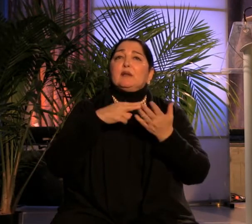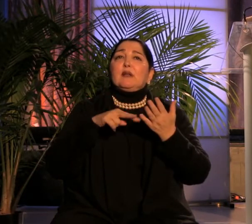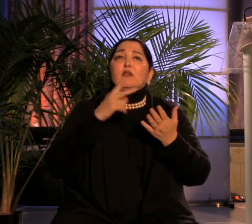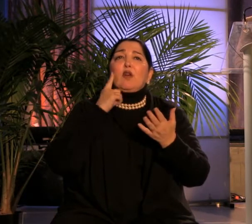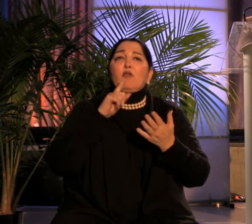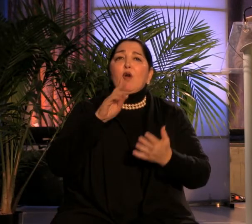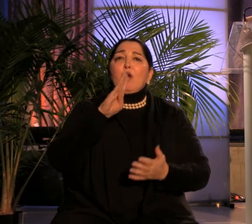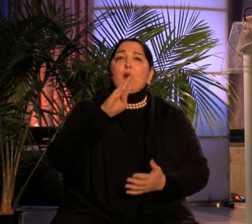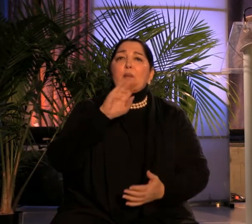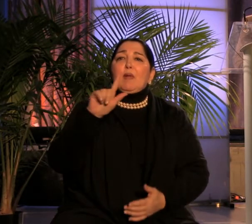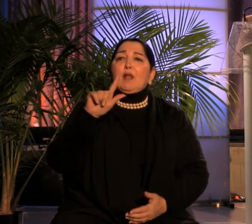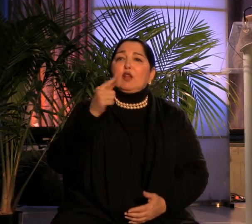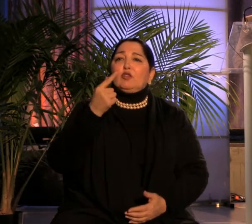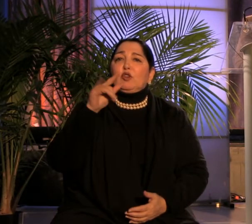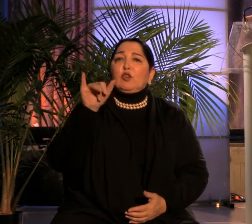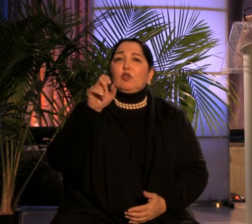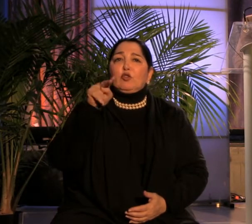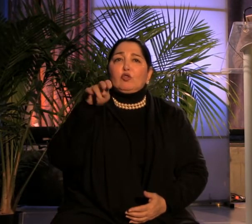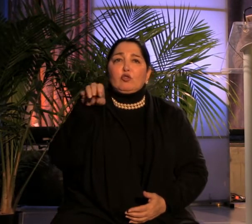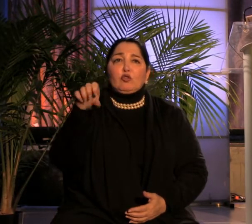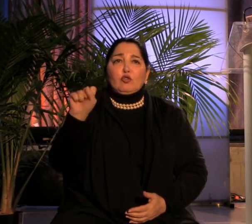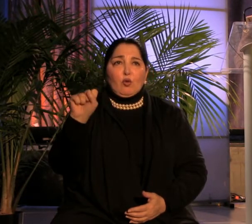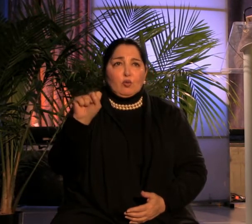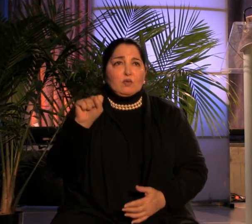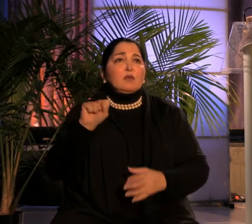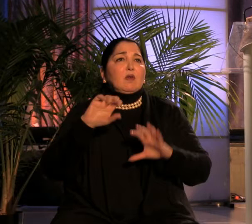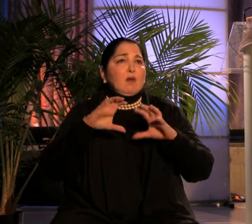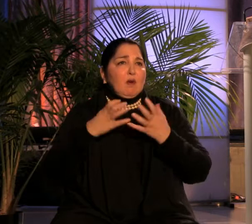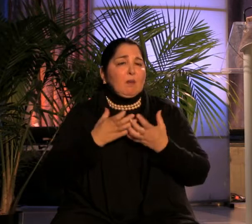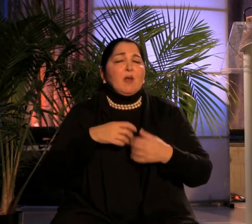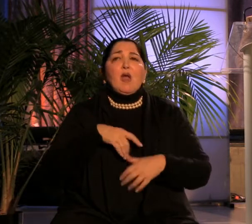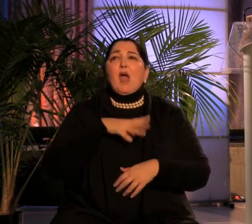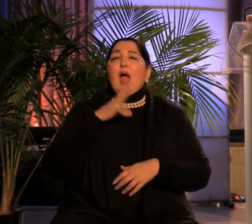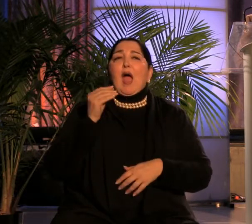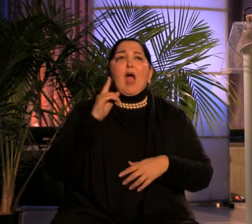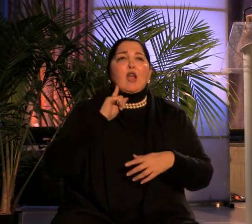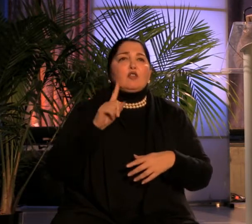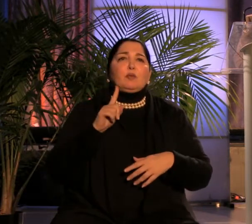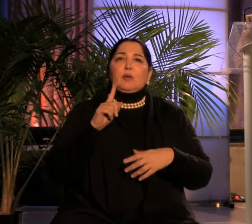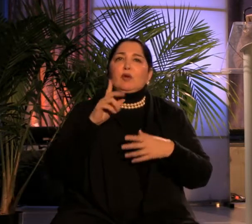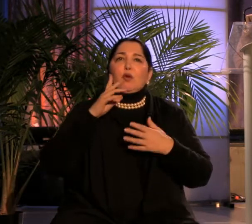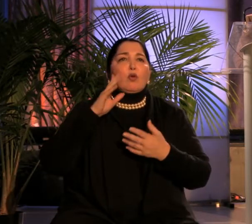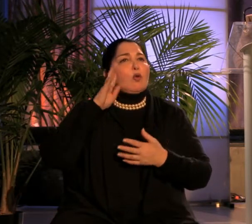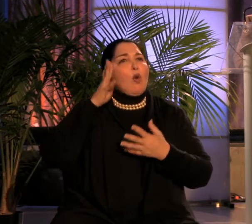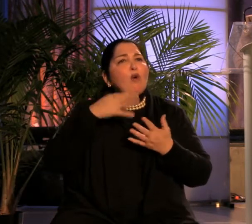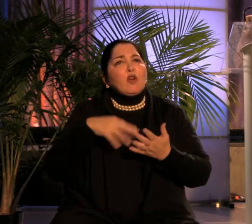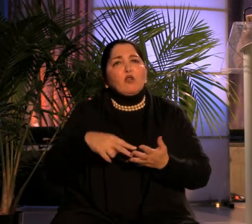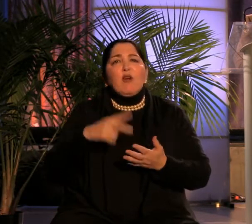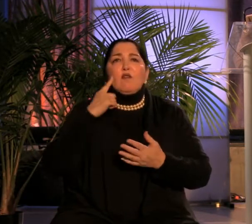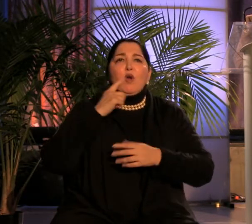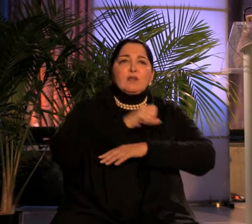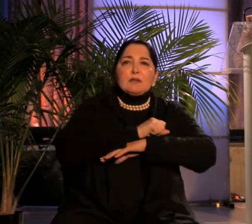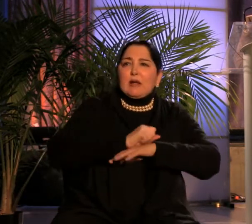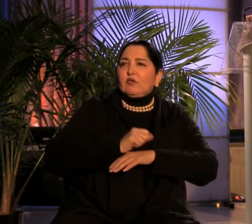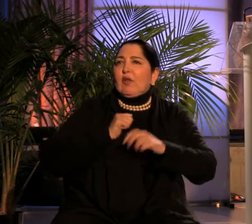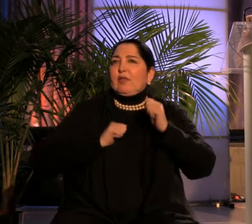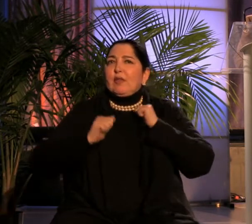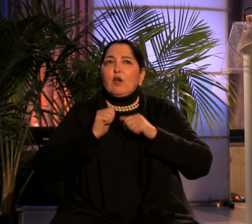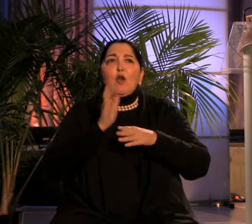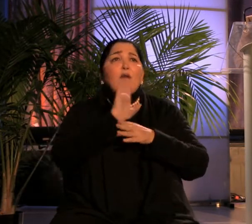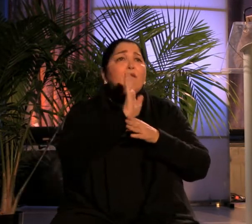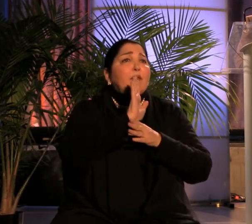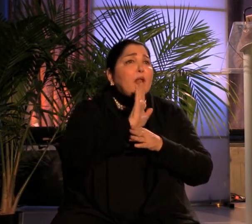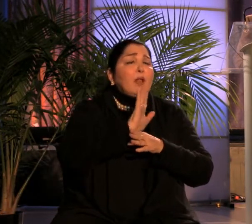the length of her career to date, she has choreographed for stage, theater, and film, and developed a reputation for her deep